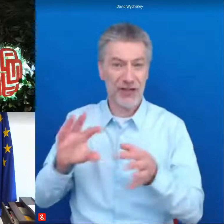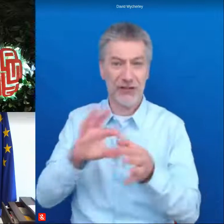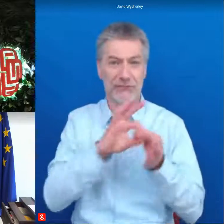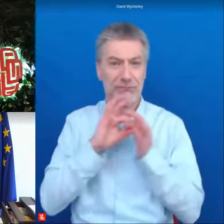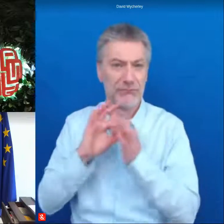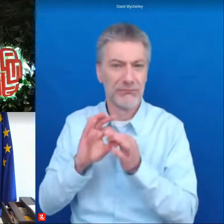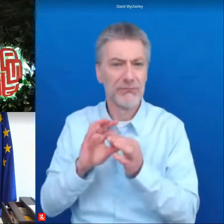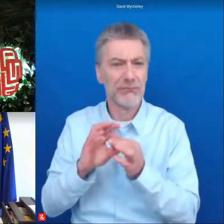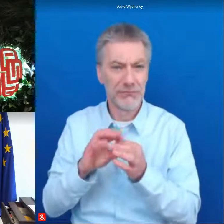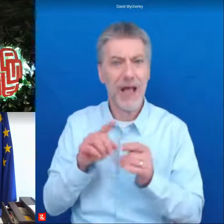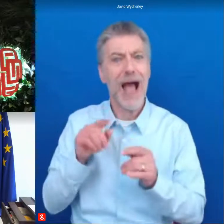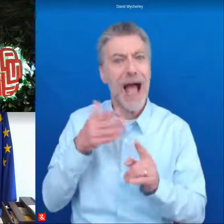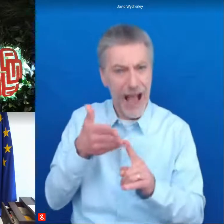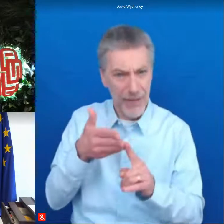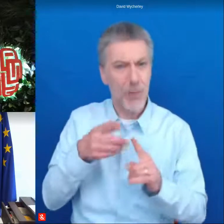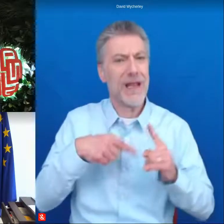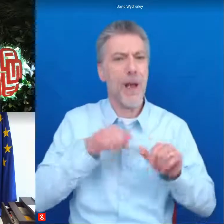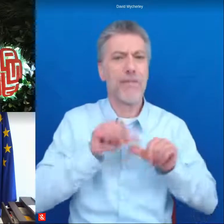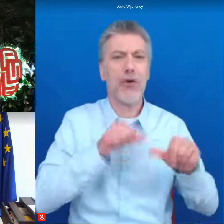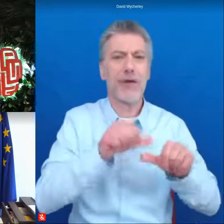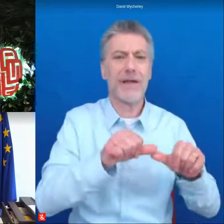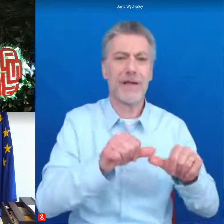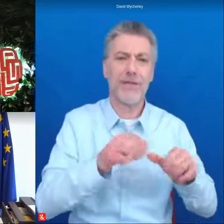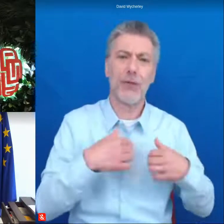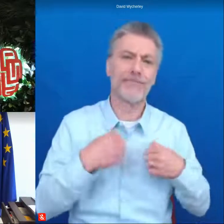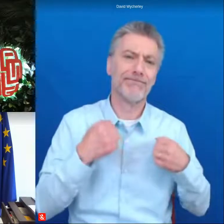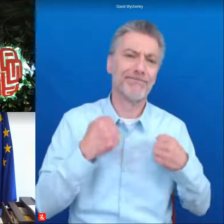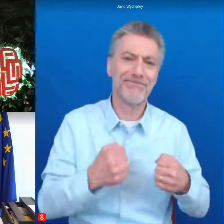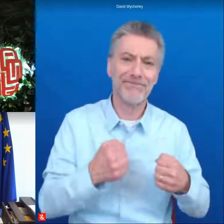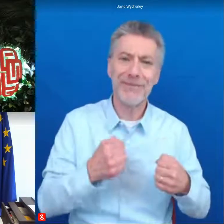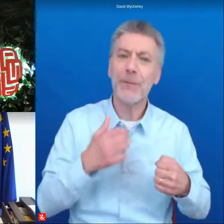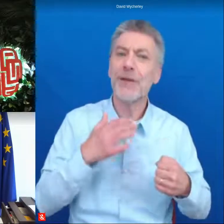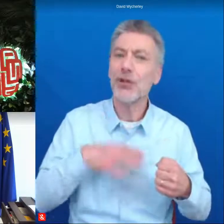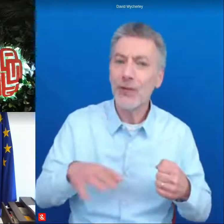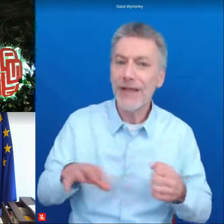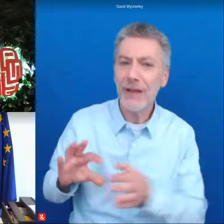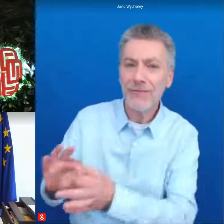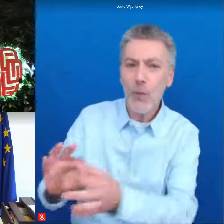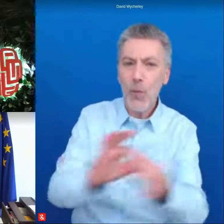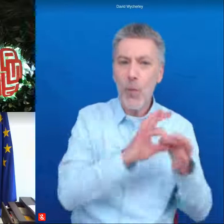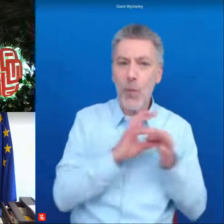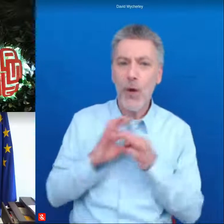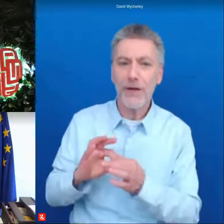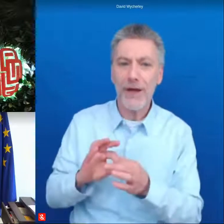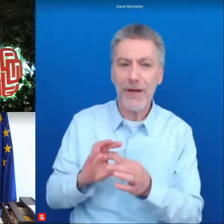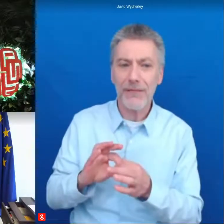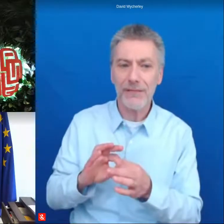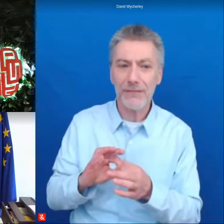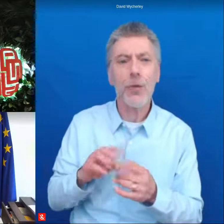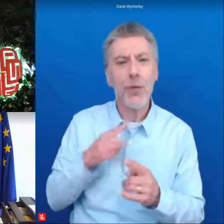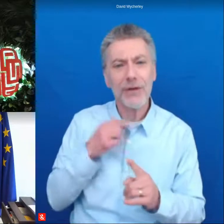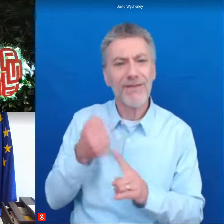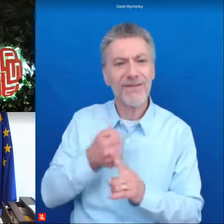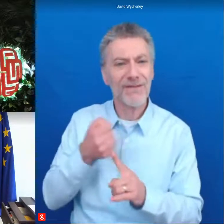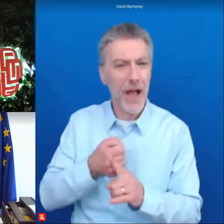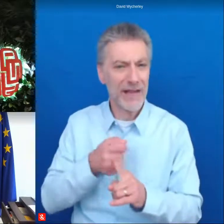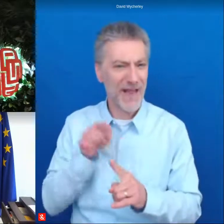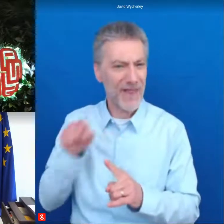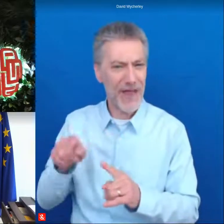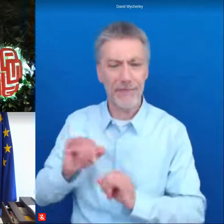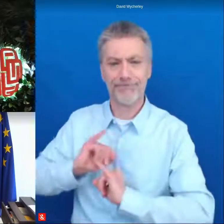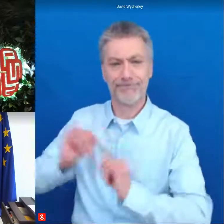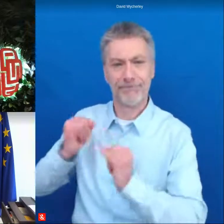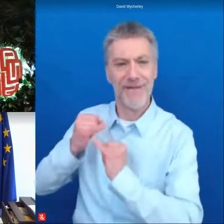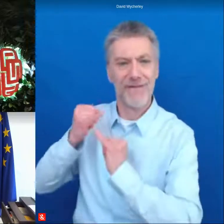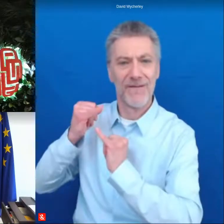as progressists we pursue requires territorial cohesion let us fight vicious circle where